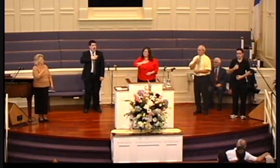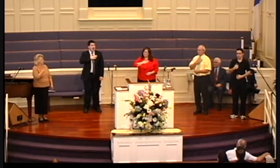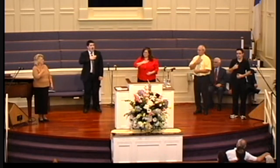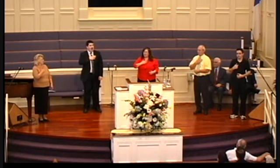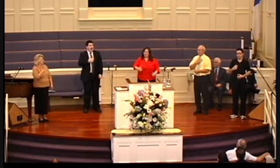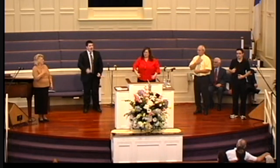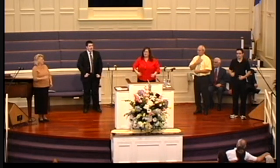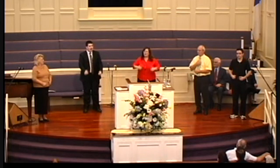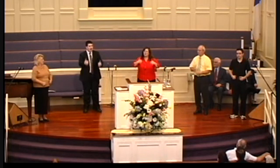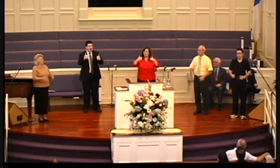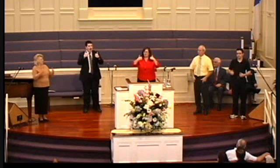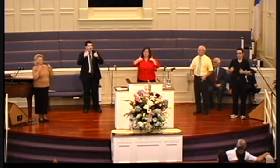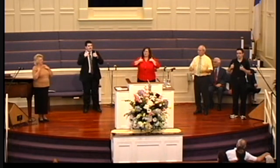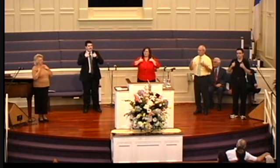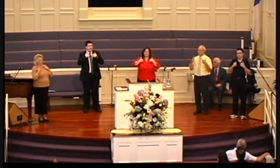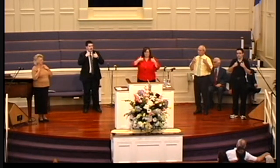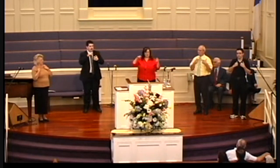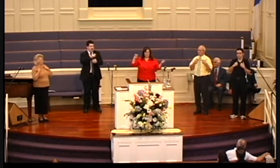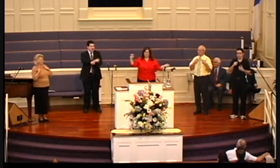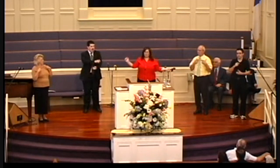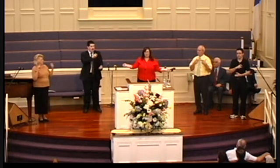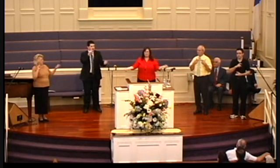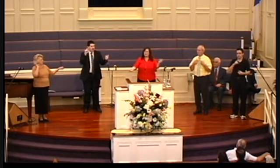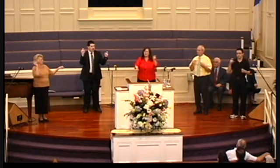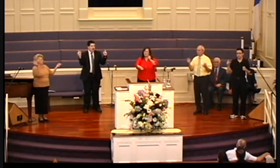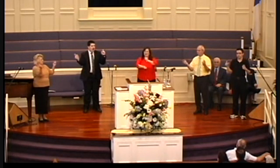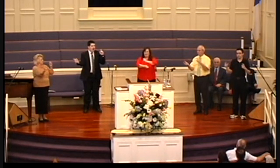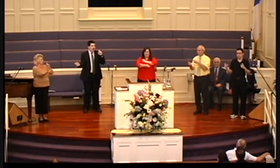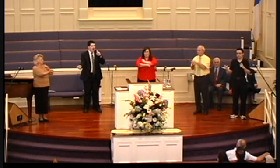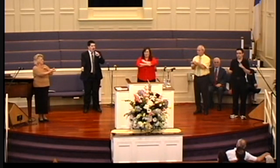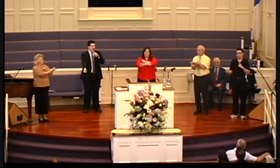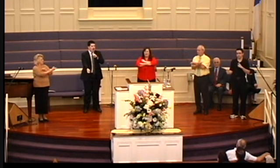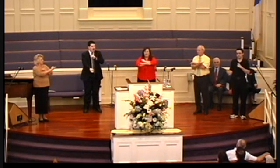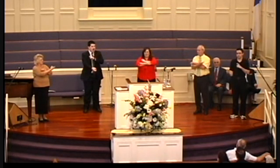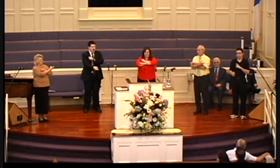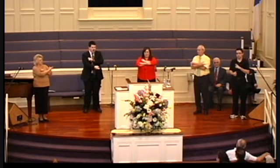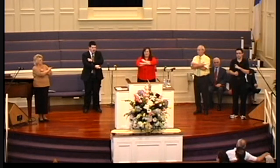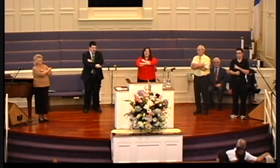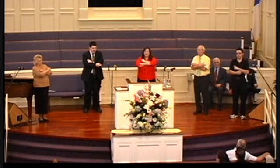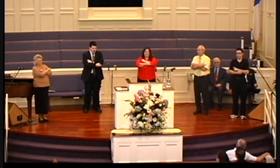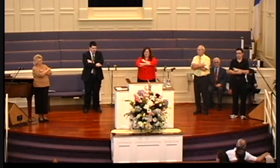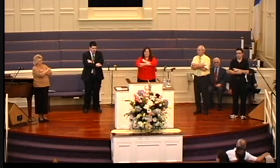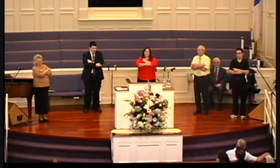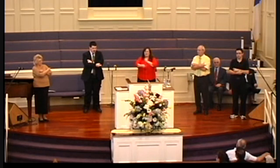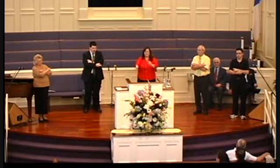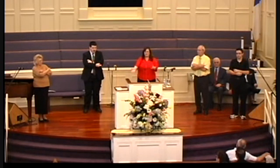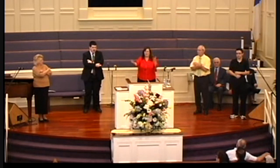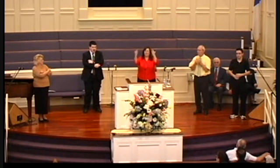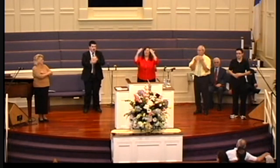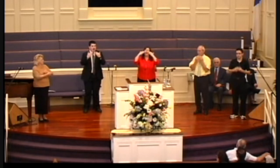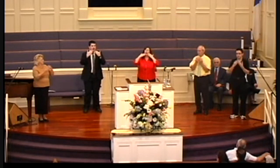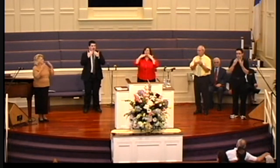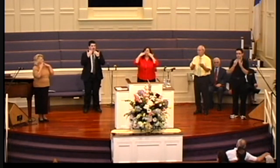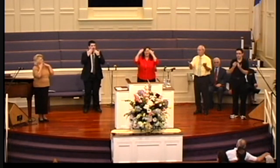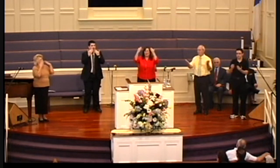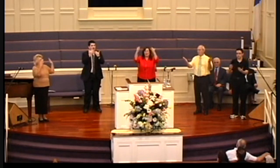That's Am A Life That Was Changed